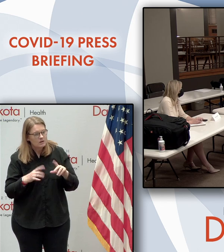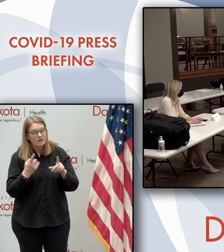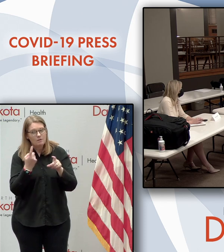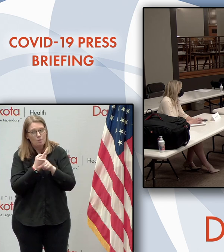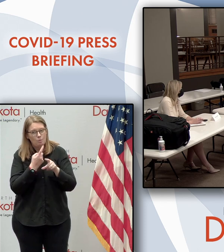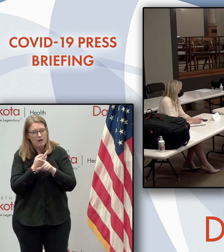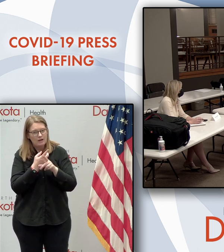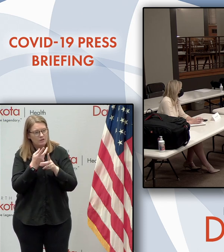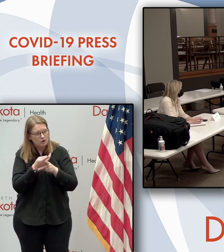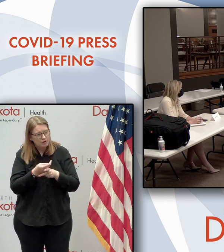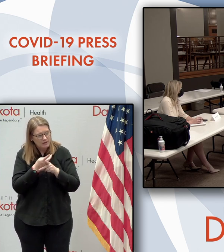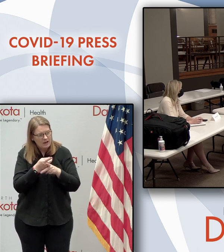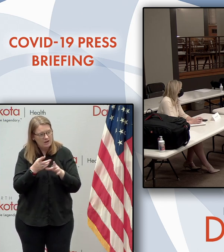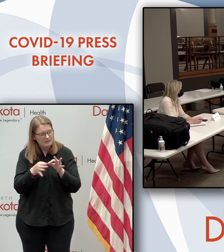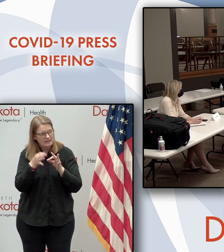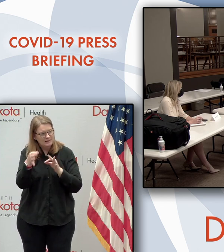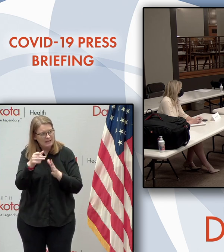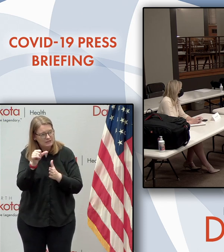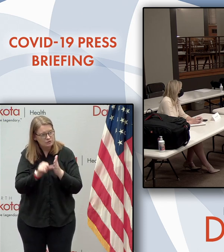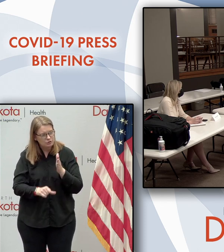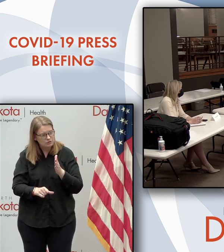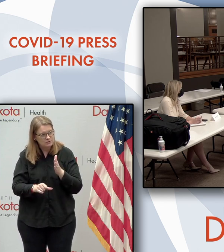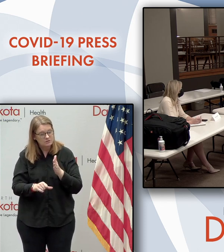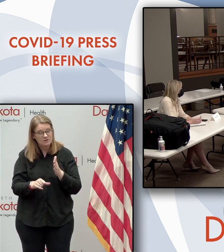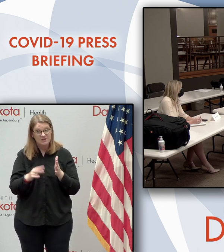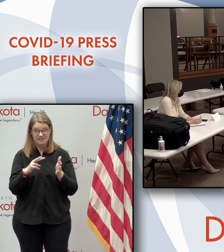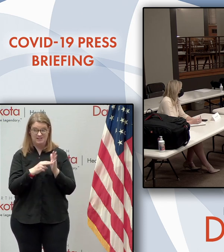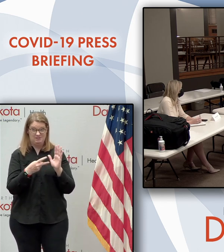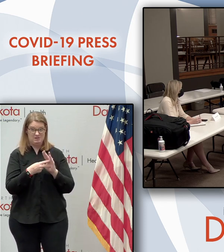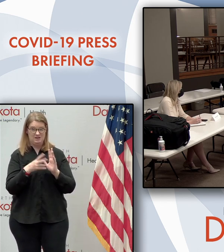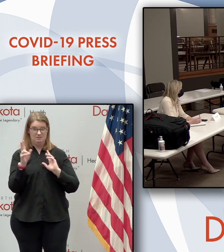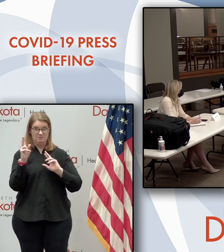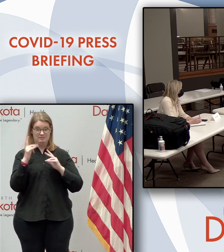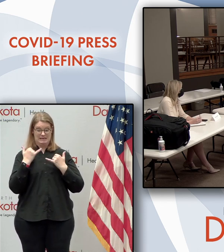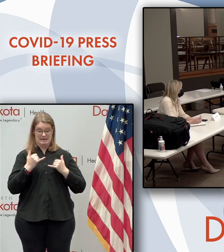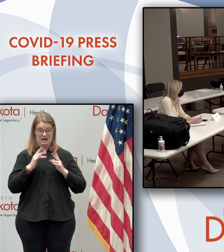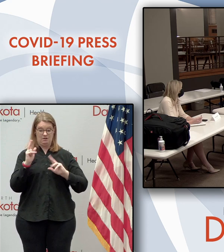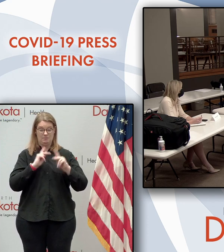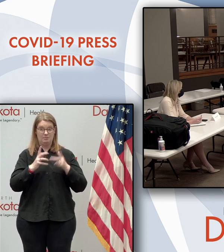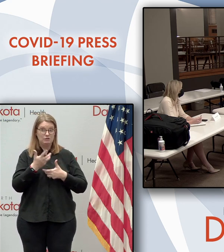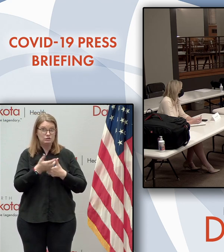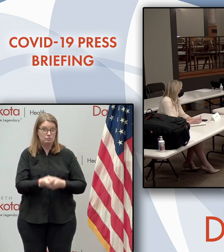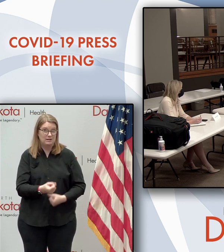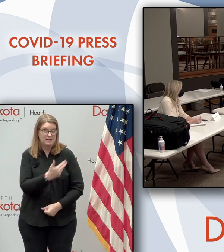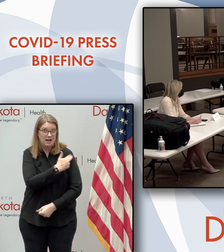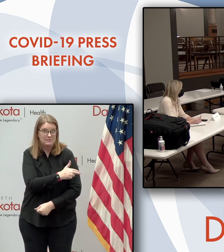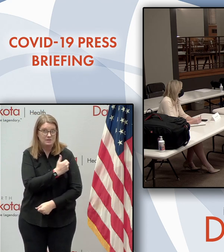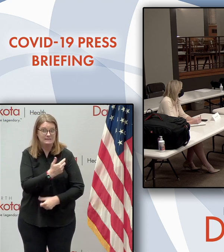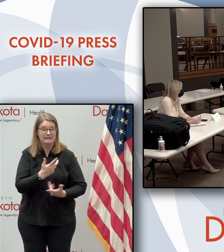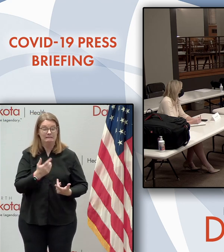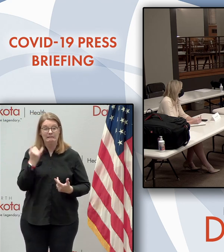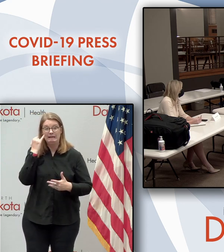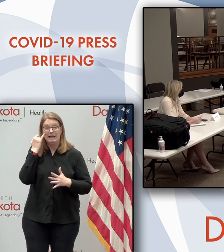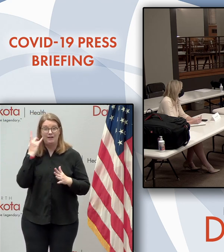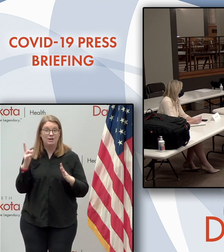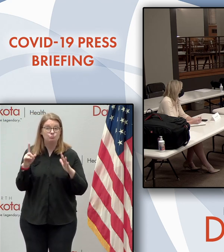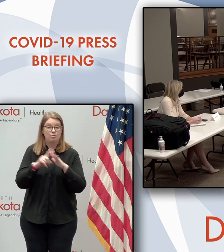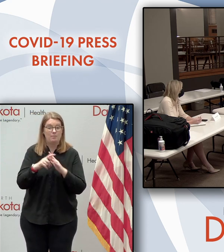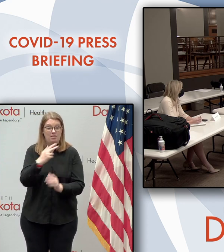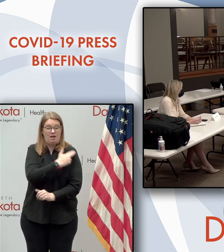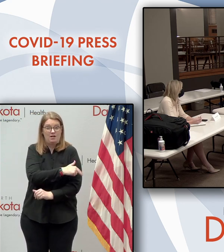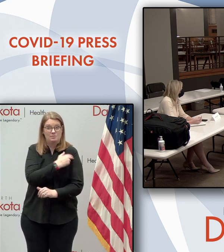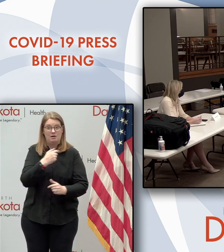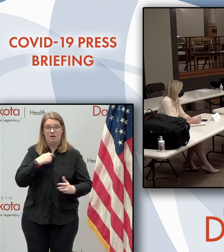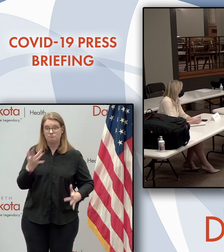was that people don't necessarily trust hospitals right now. They're worried they might get sick if they go there. They're just concerned that,